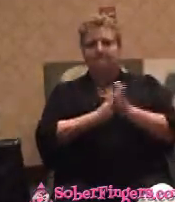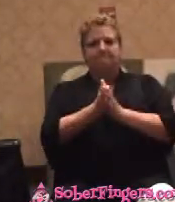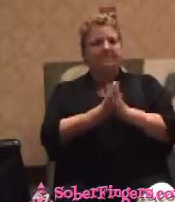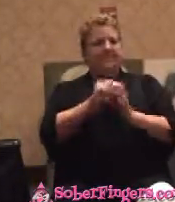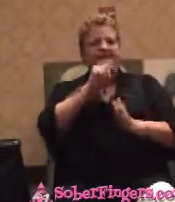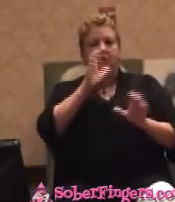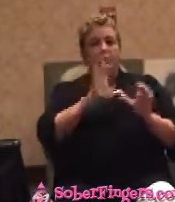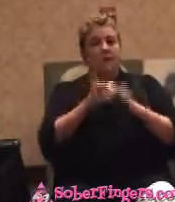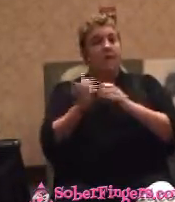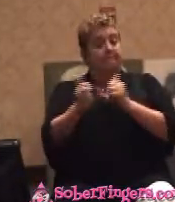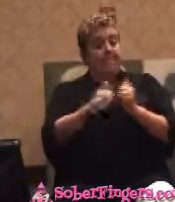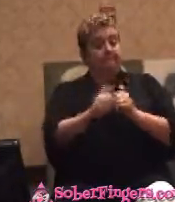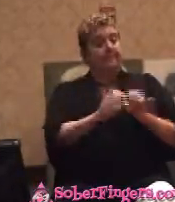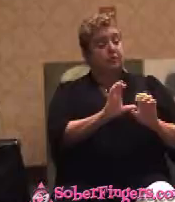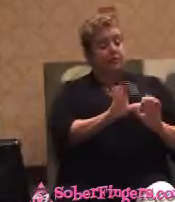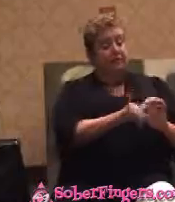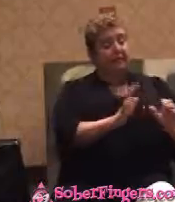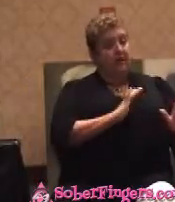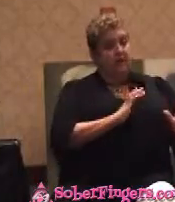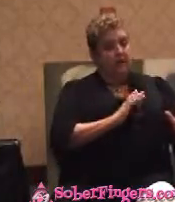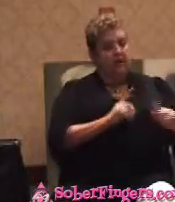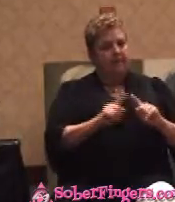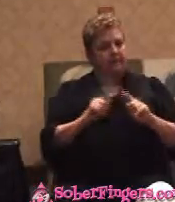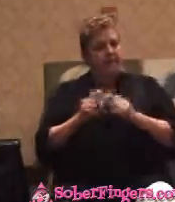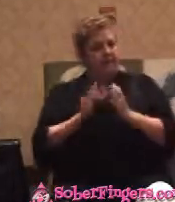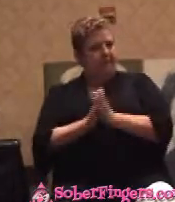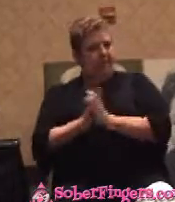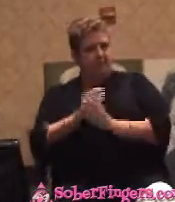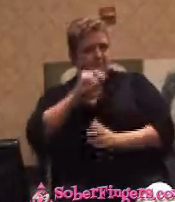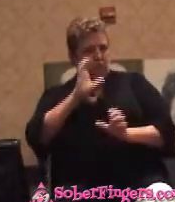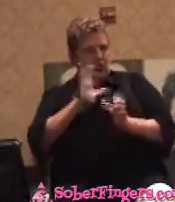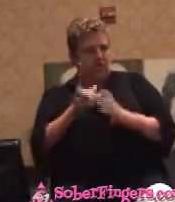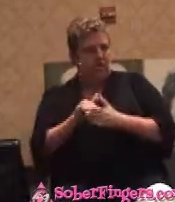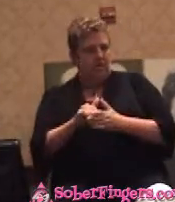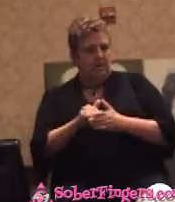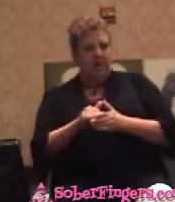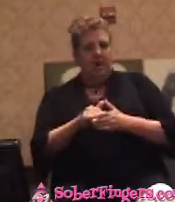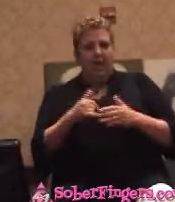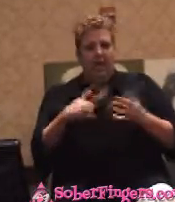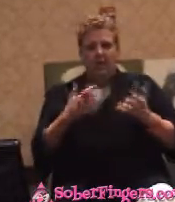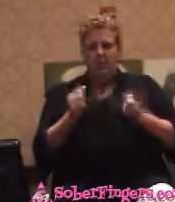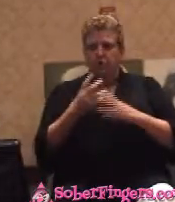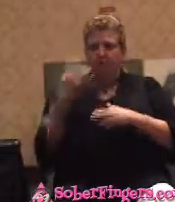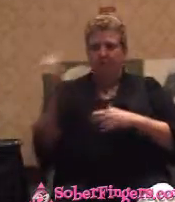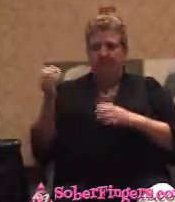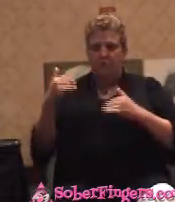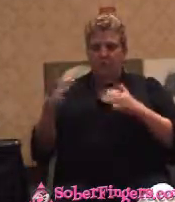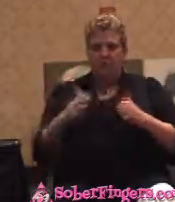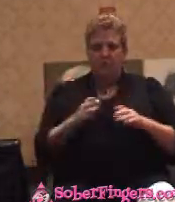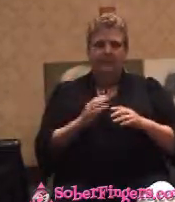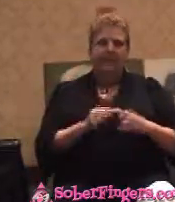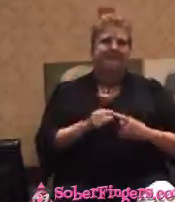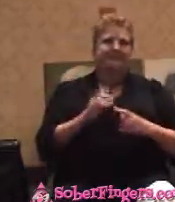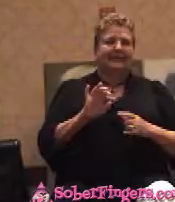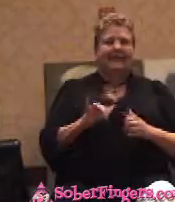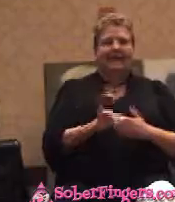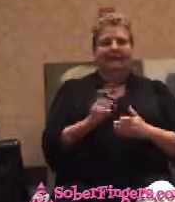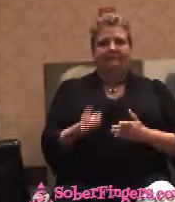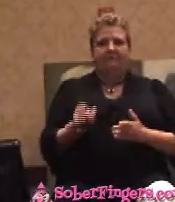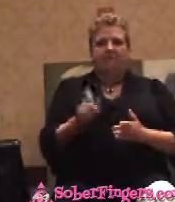Baptists do, but the Methodists don't do that. And I would have left the room, except I was going to have to get up off the floor and crawl out the door or